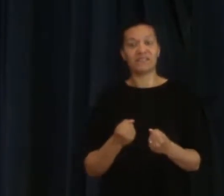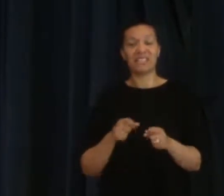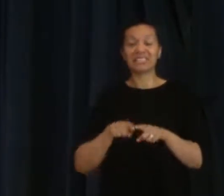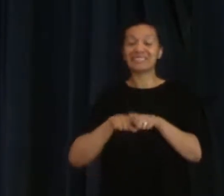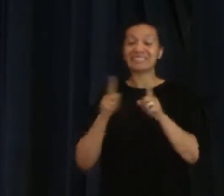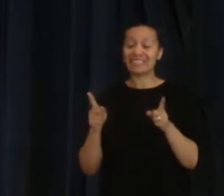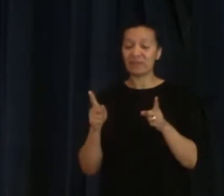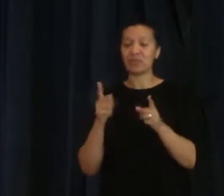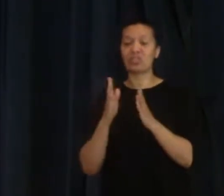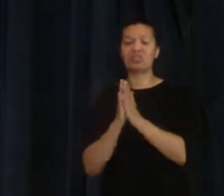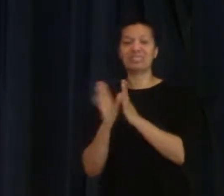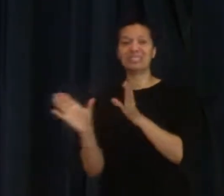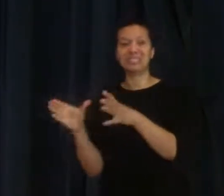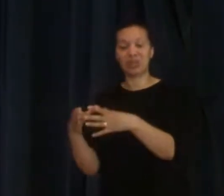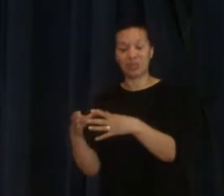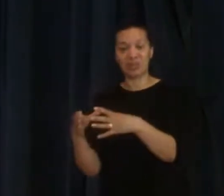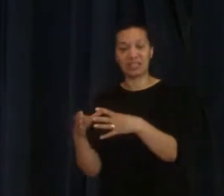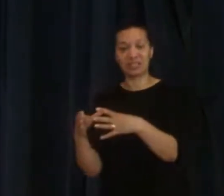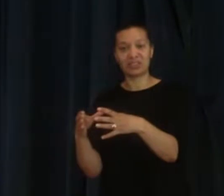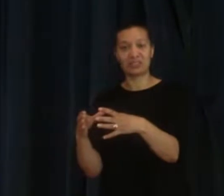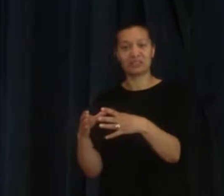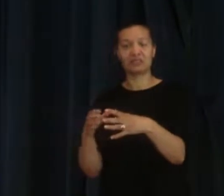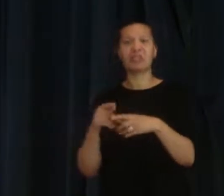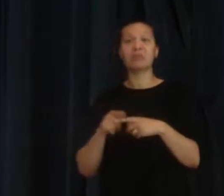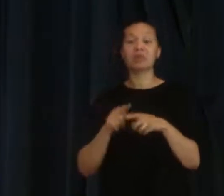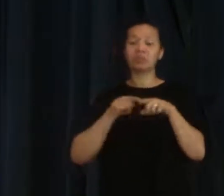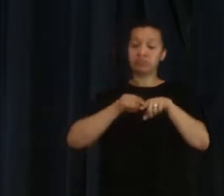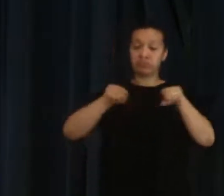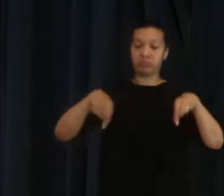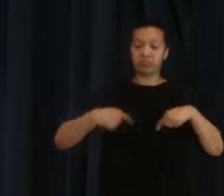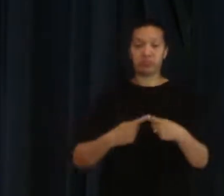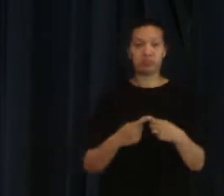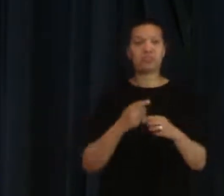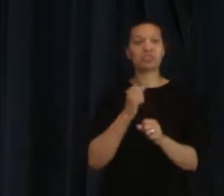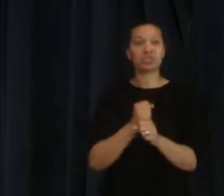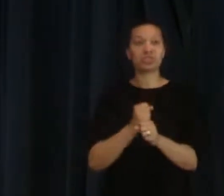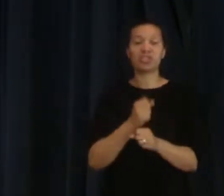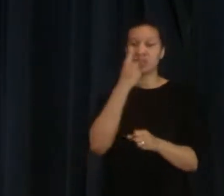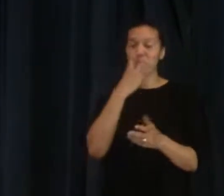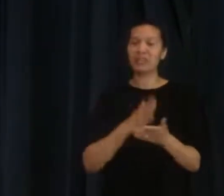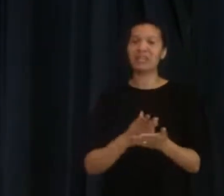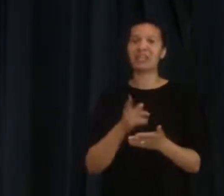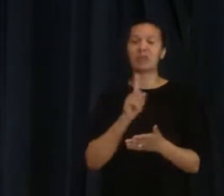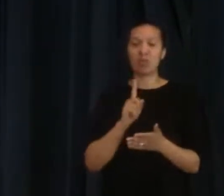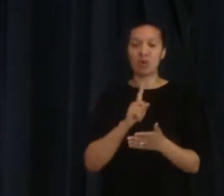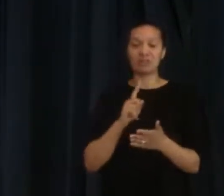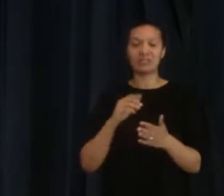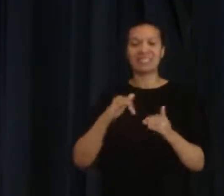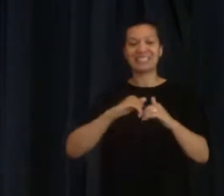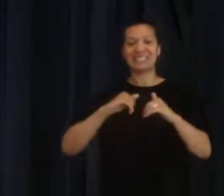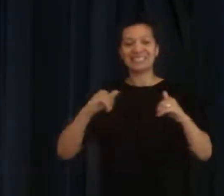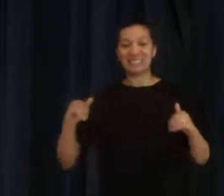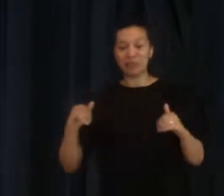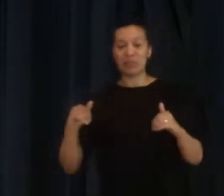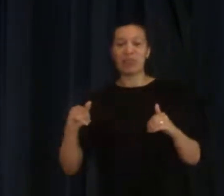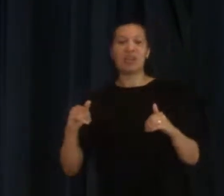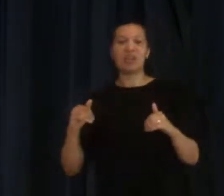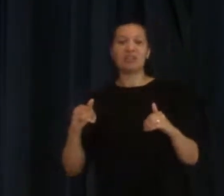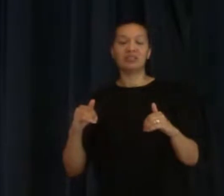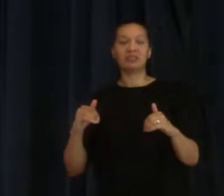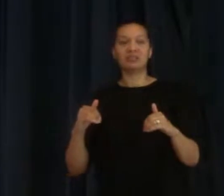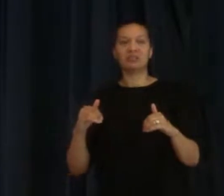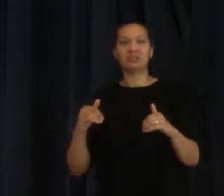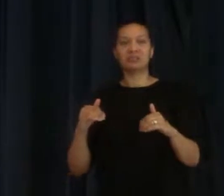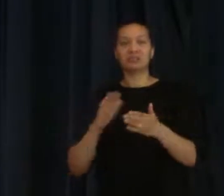But we believe that there is a subsequent, a separate baptism in the Holy Spirit. Now the time between you